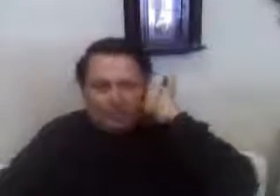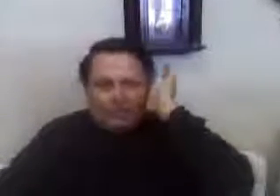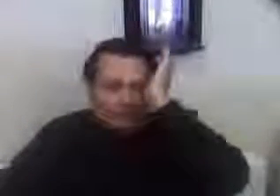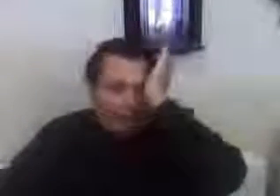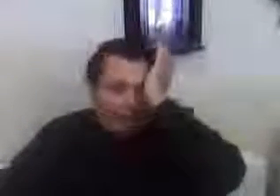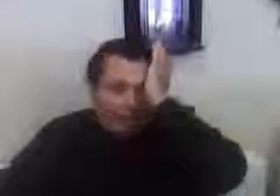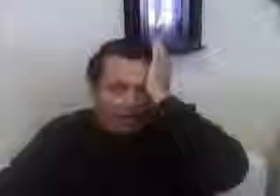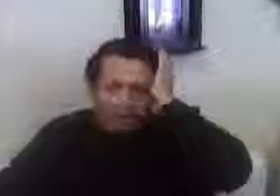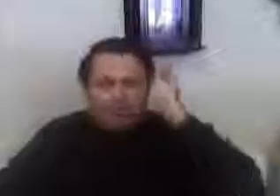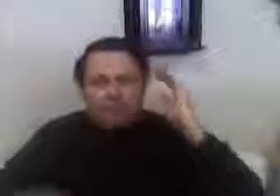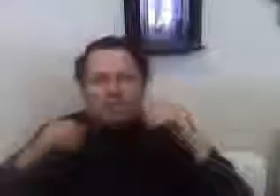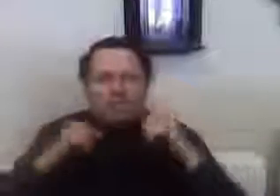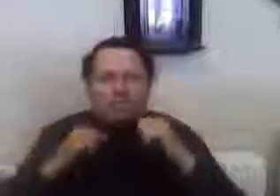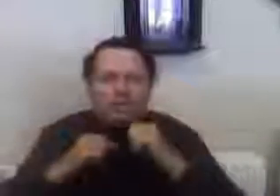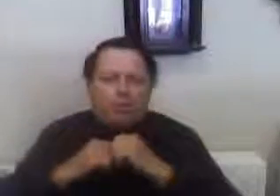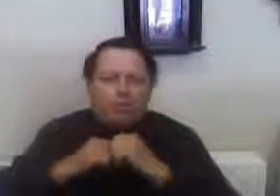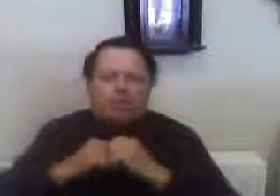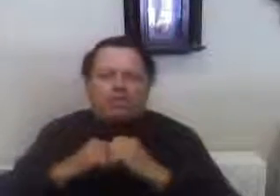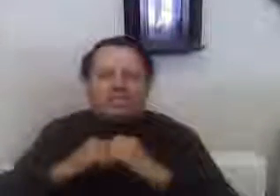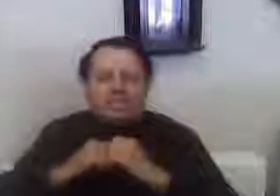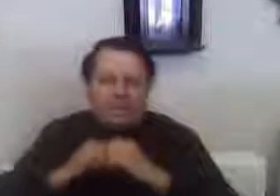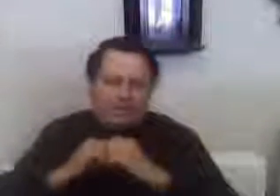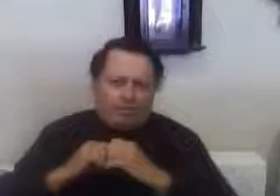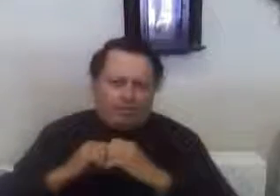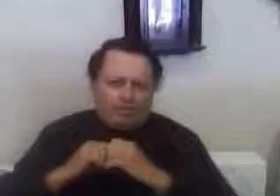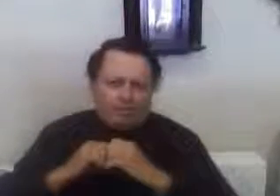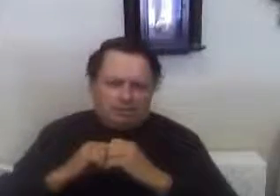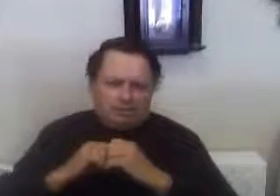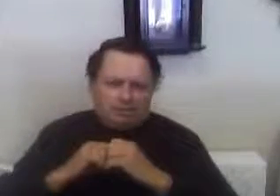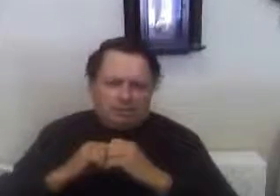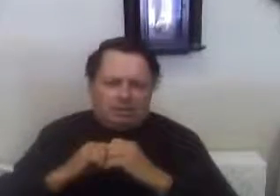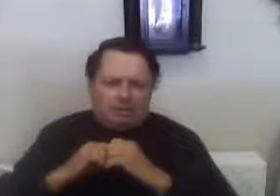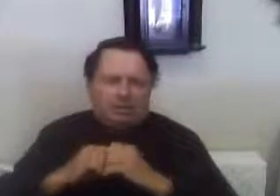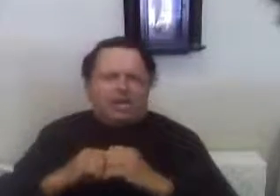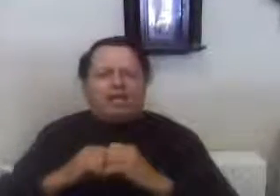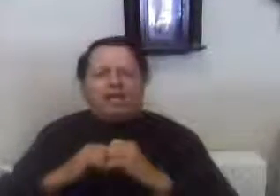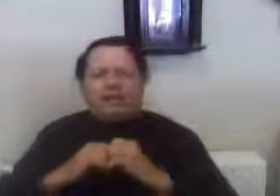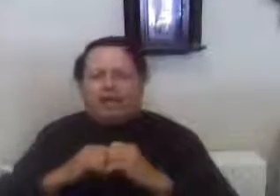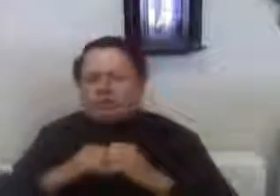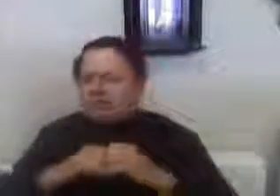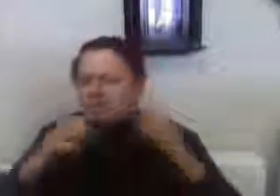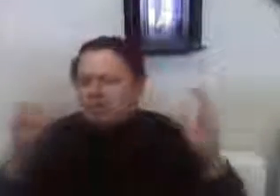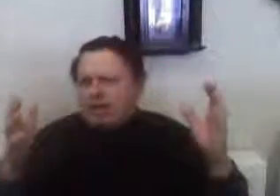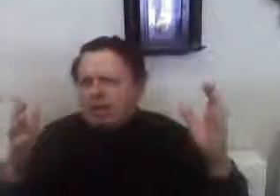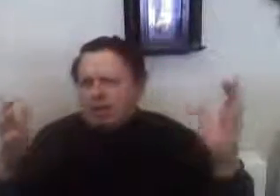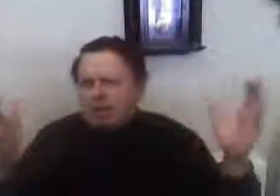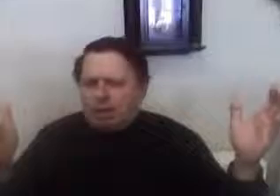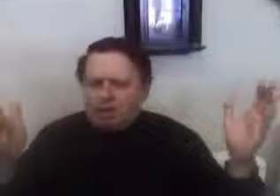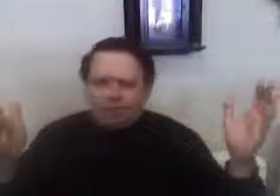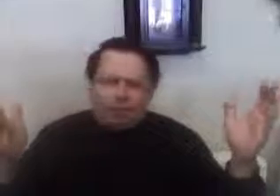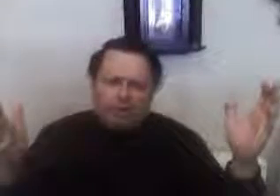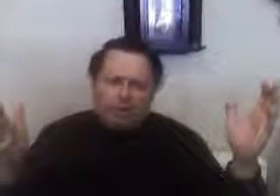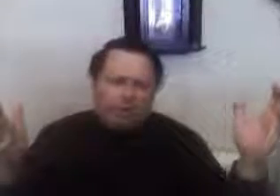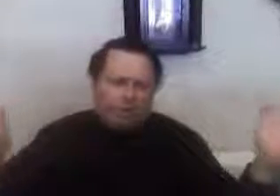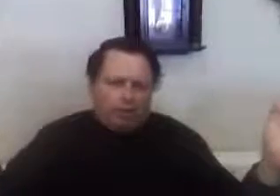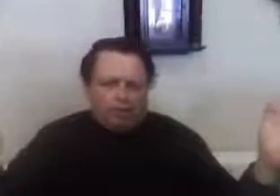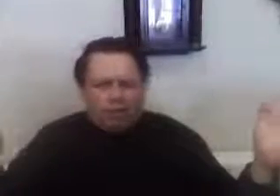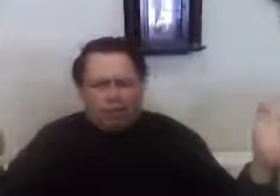They are economic machines that work together. Checking and balancing. It's like our government. When it's working